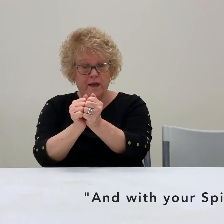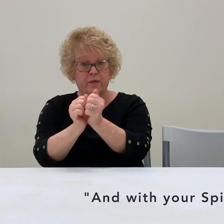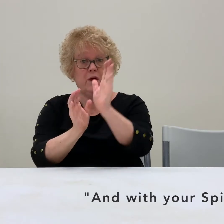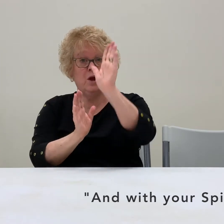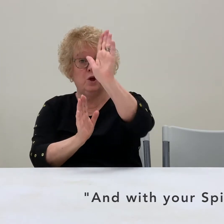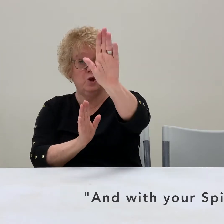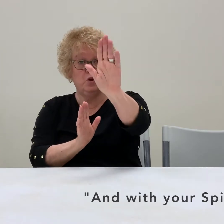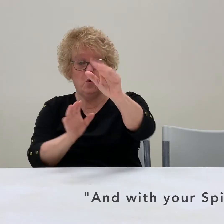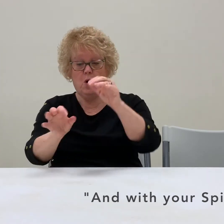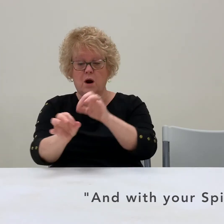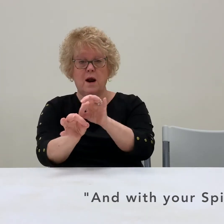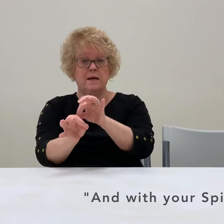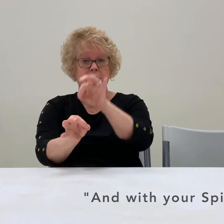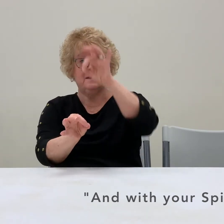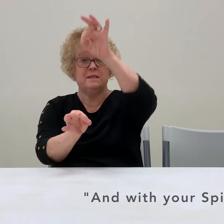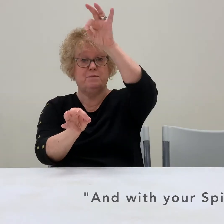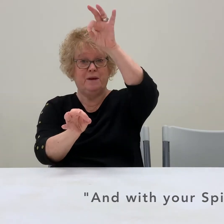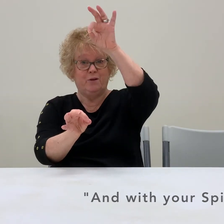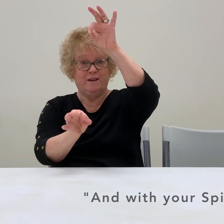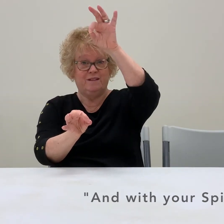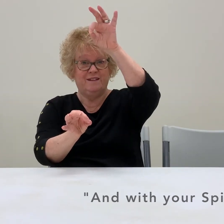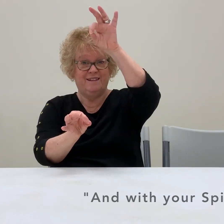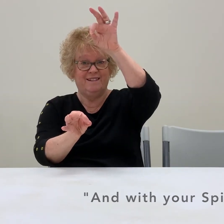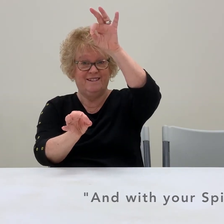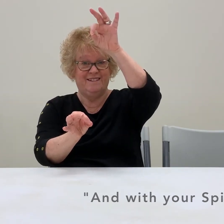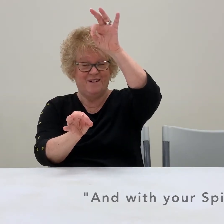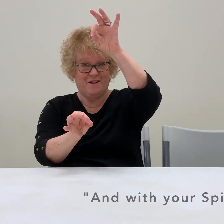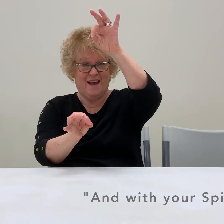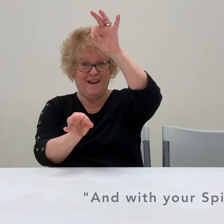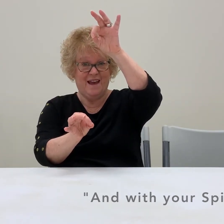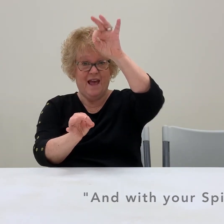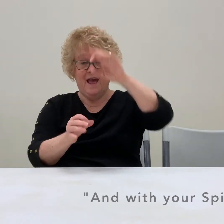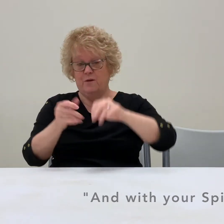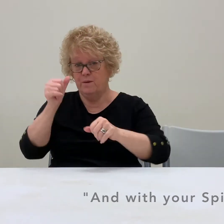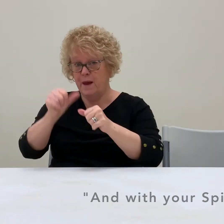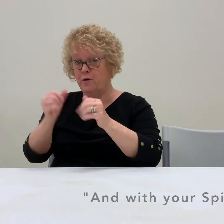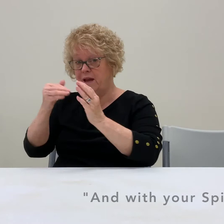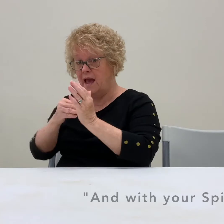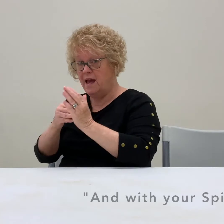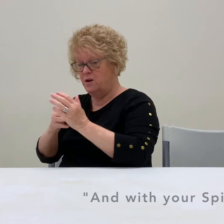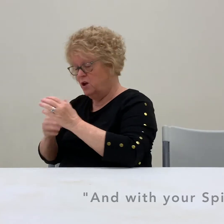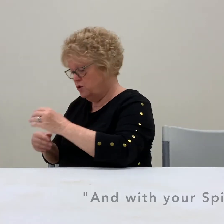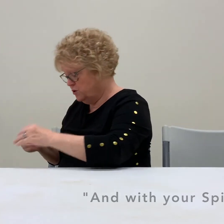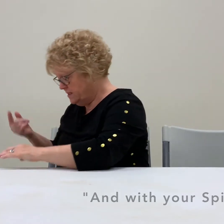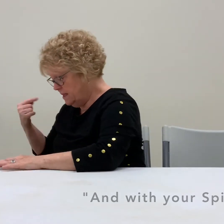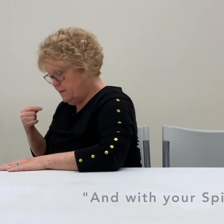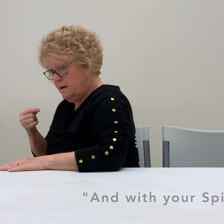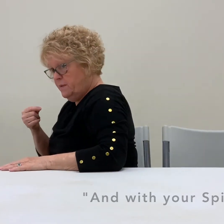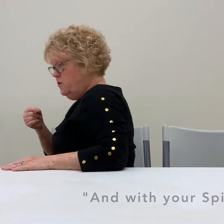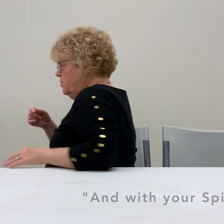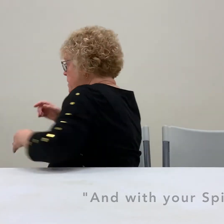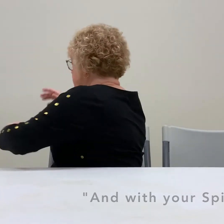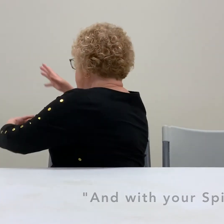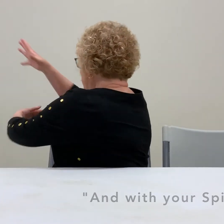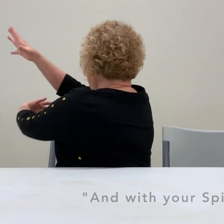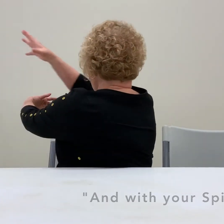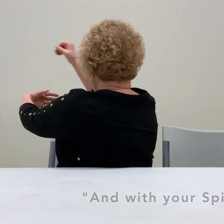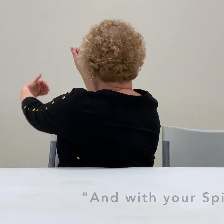with your spirit. Okay? And remember, again, you're seeing in a mirror image. So it would be,